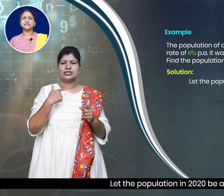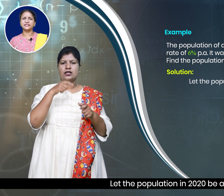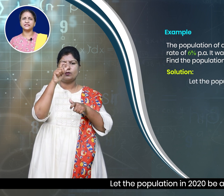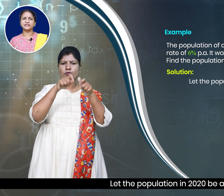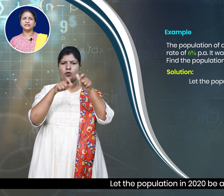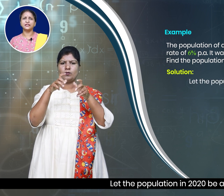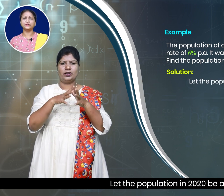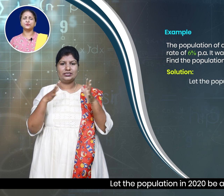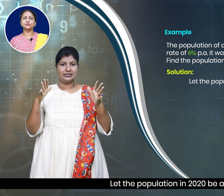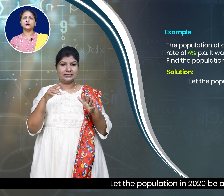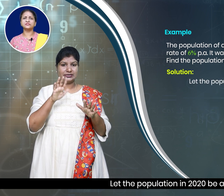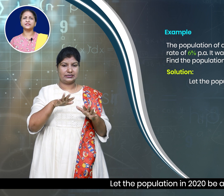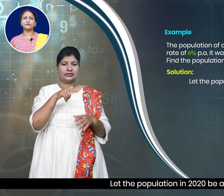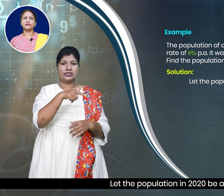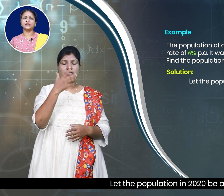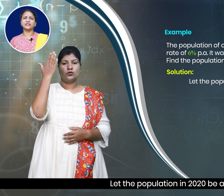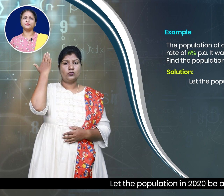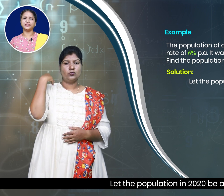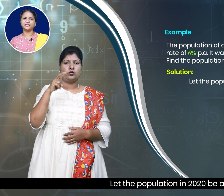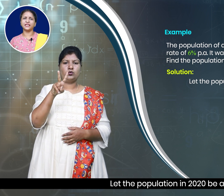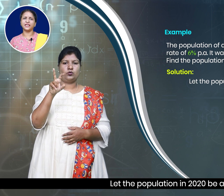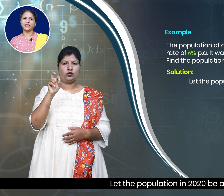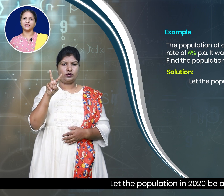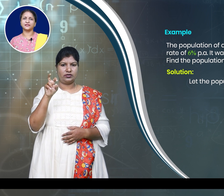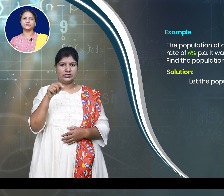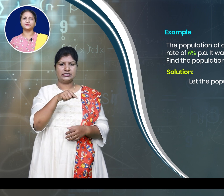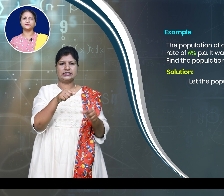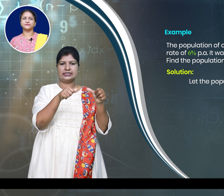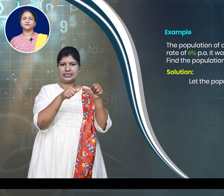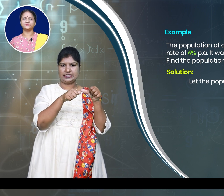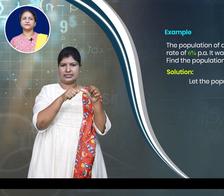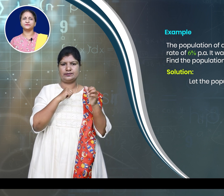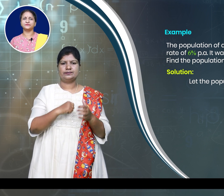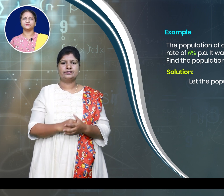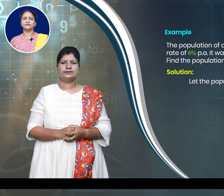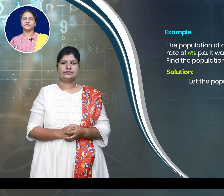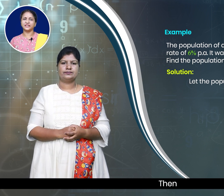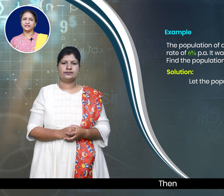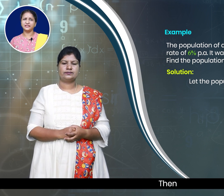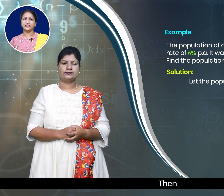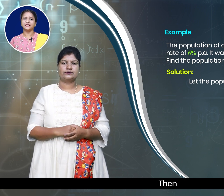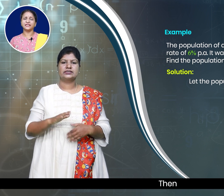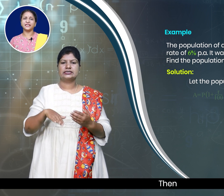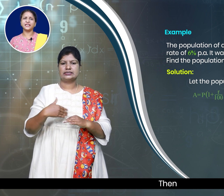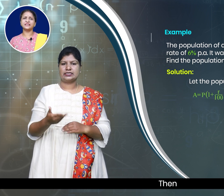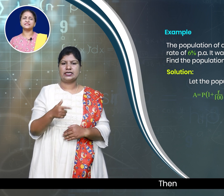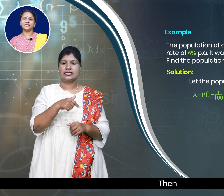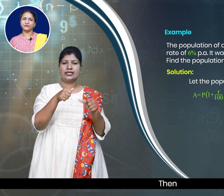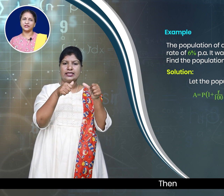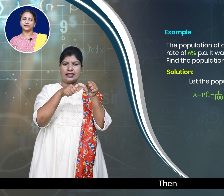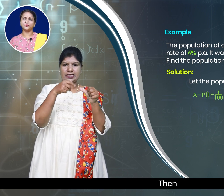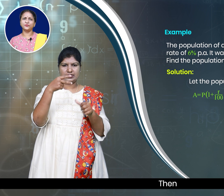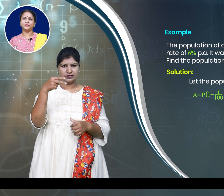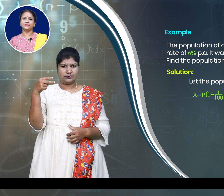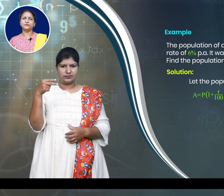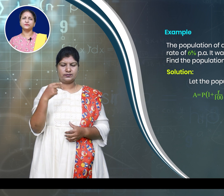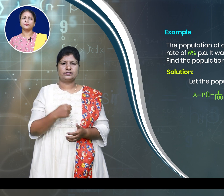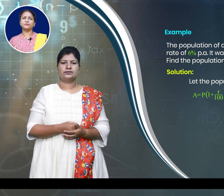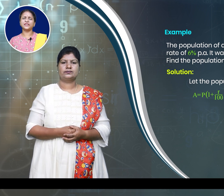in 2020 be A. Then A is equal to P